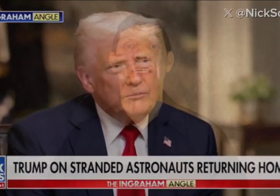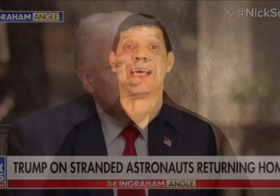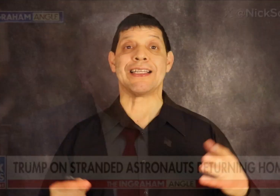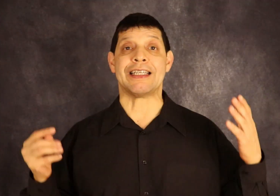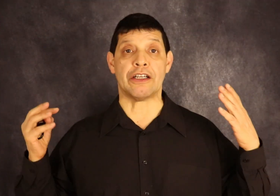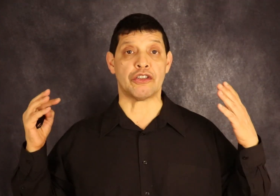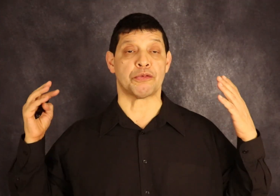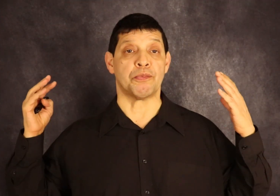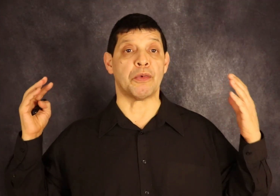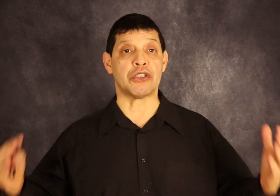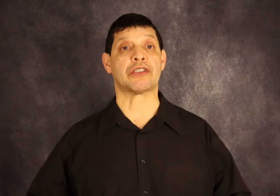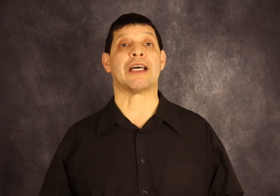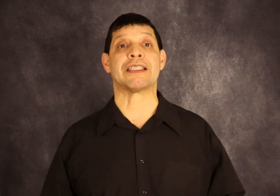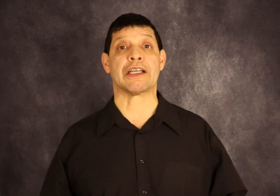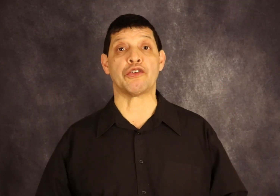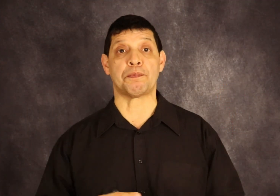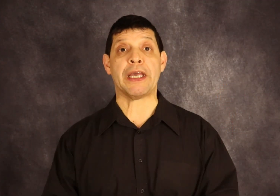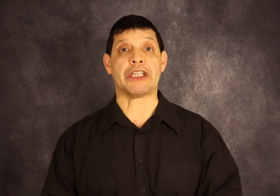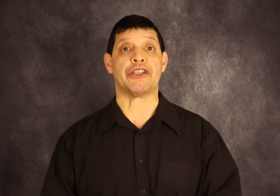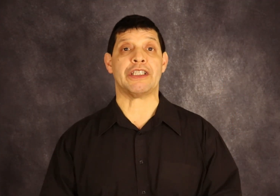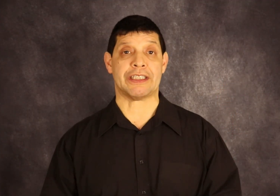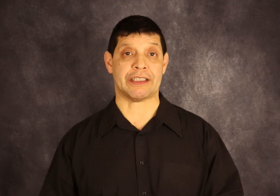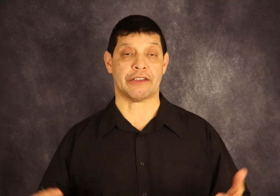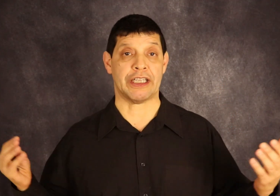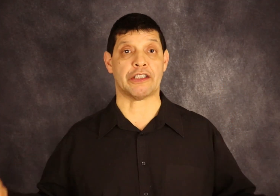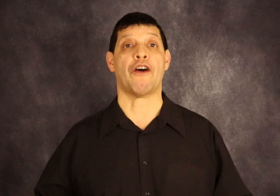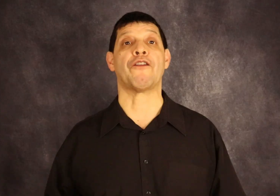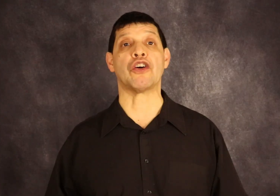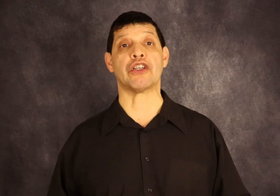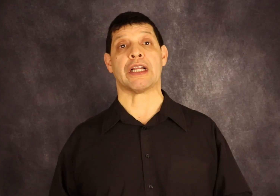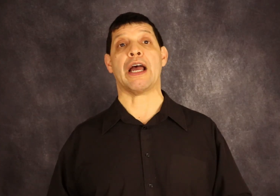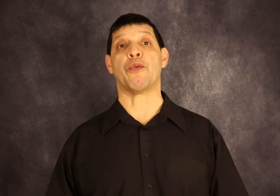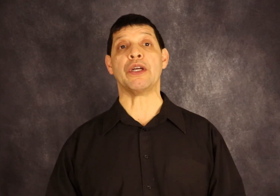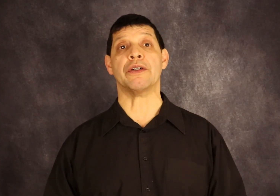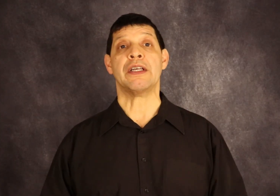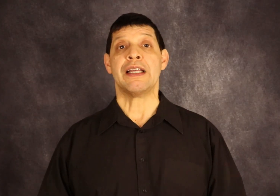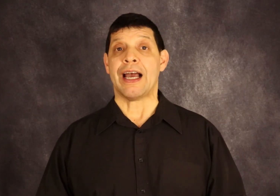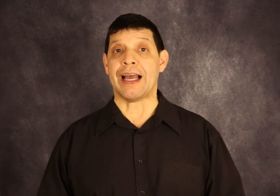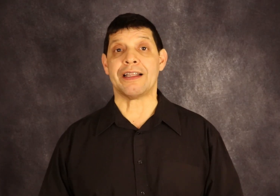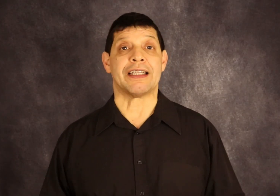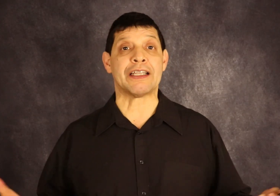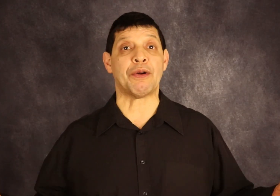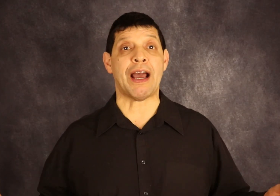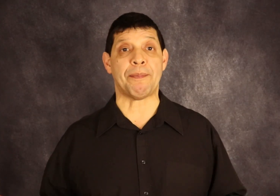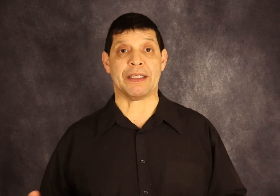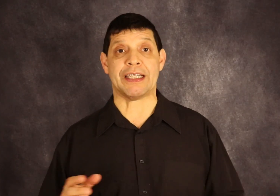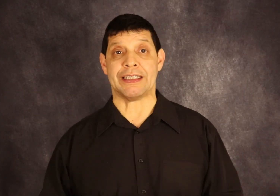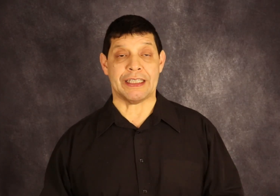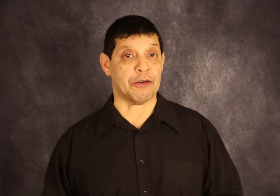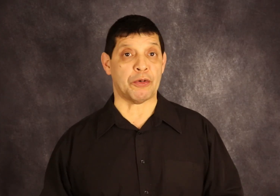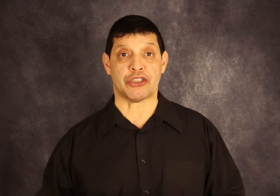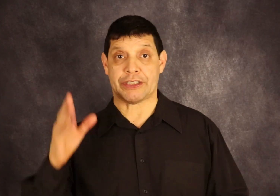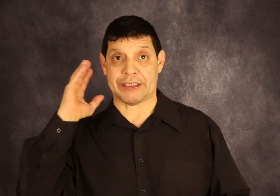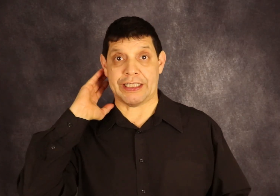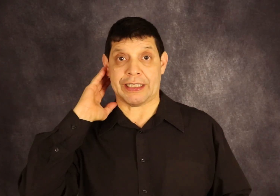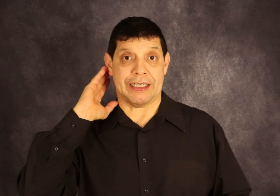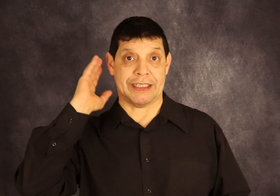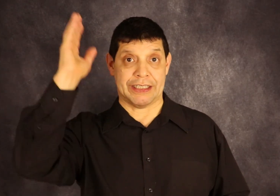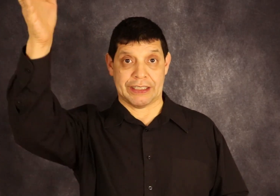And Elon Musk, as a good patriot, he says, yes, of course, I will. And that's what happened. Then Elon Musk sent this